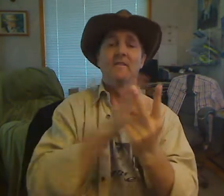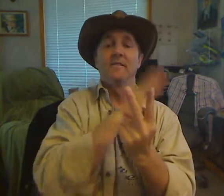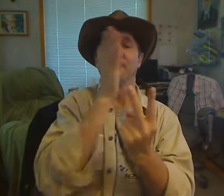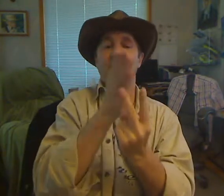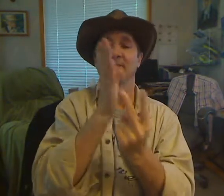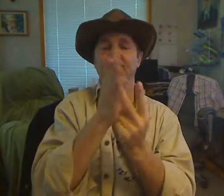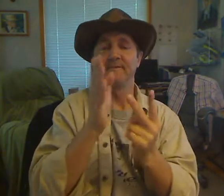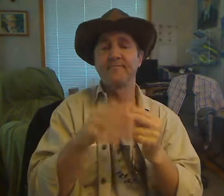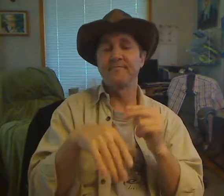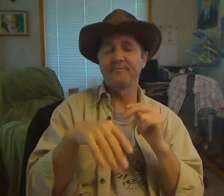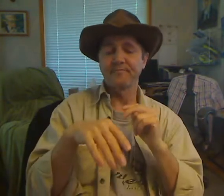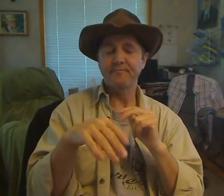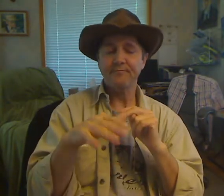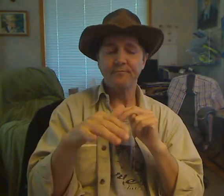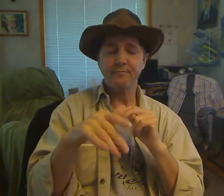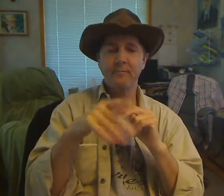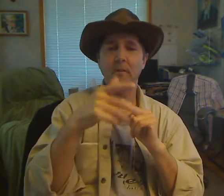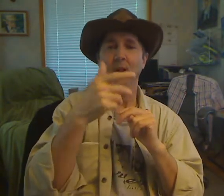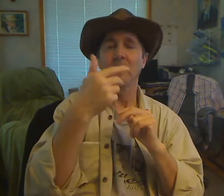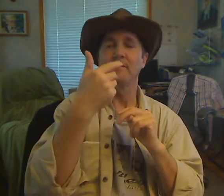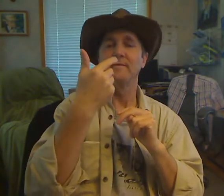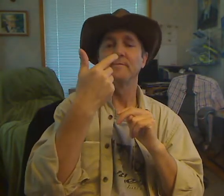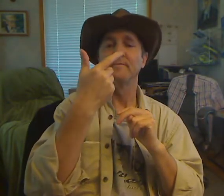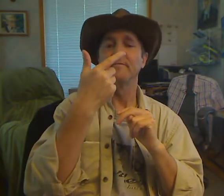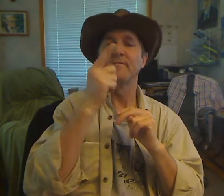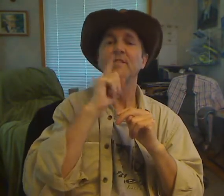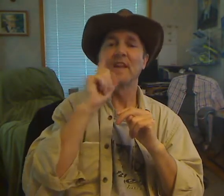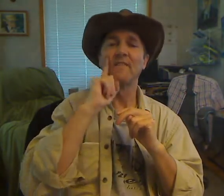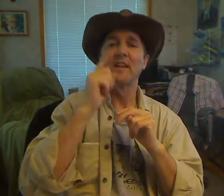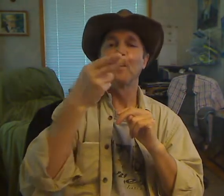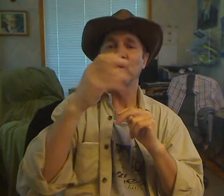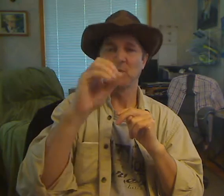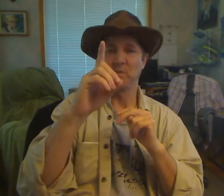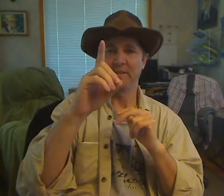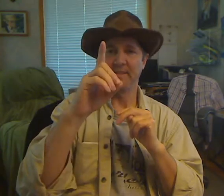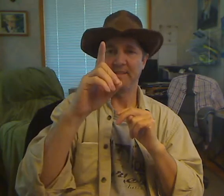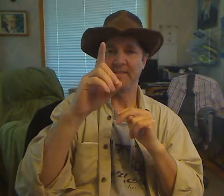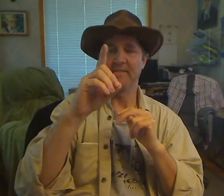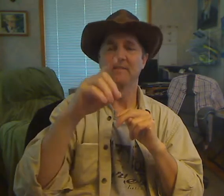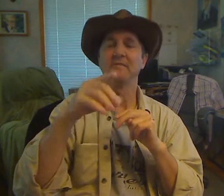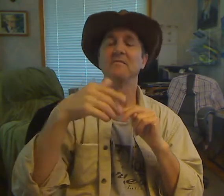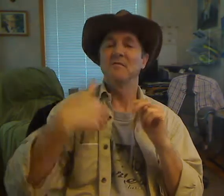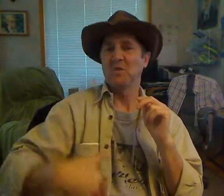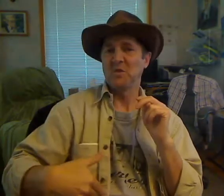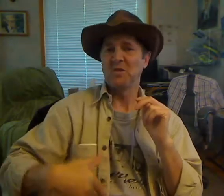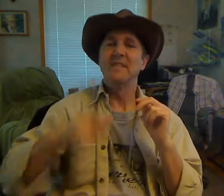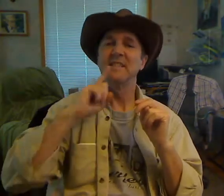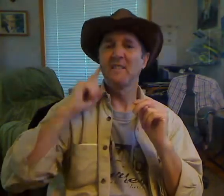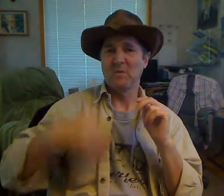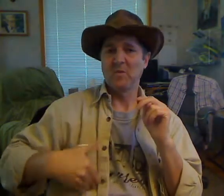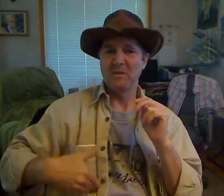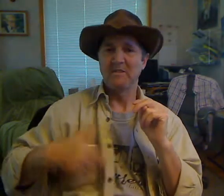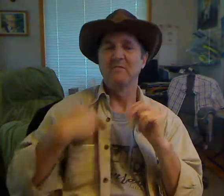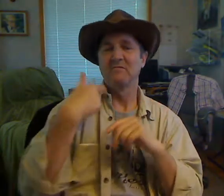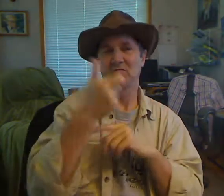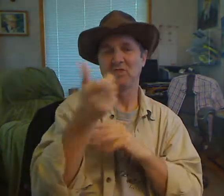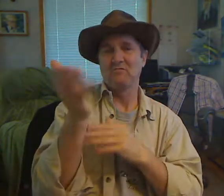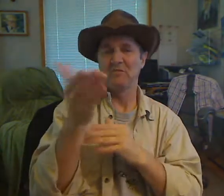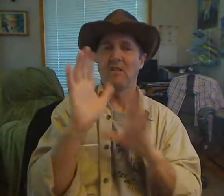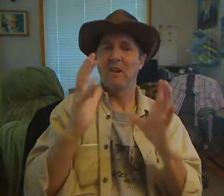Cancer Society wants the federal government to ban teenagers from using panning bans. The group says the devices increase